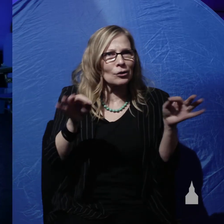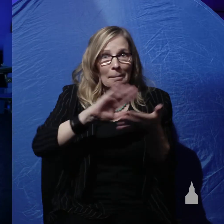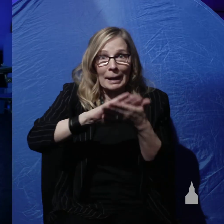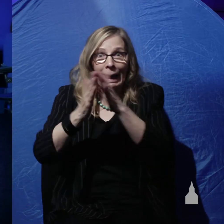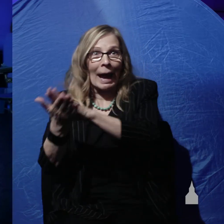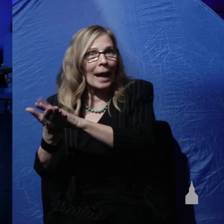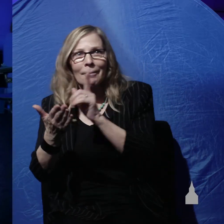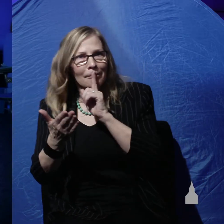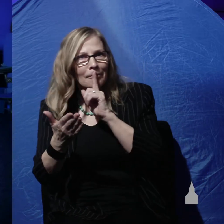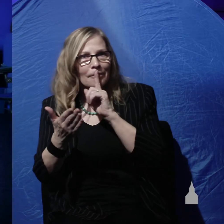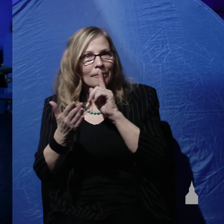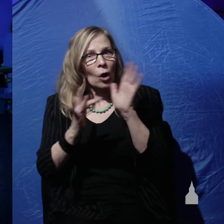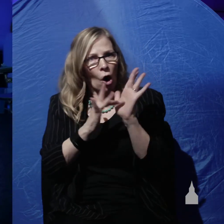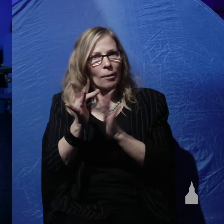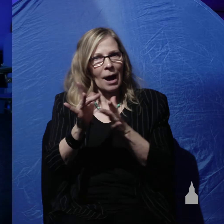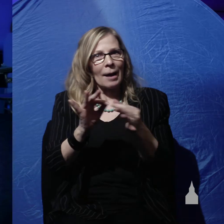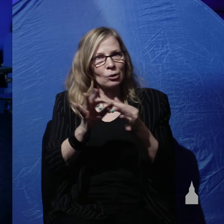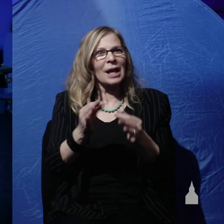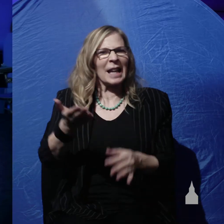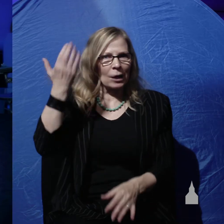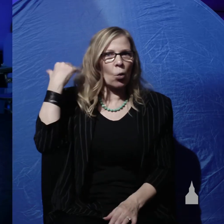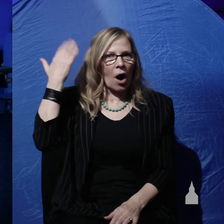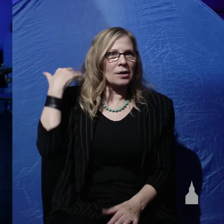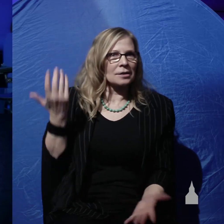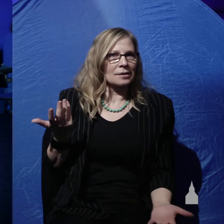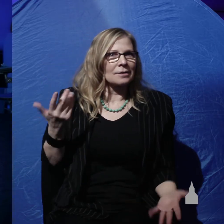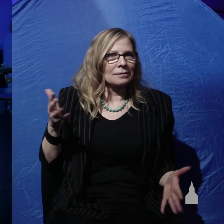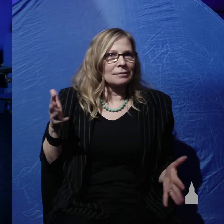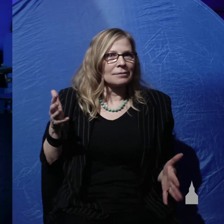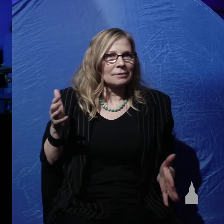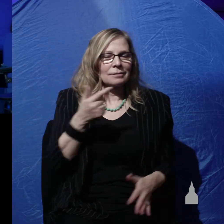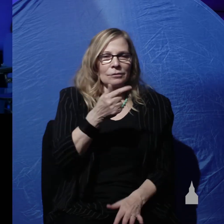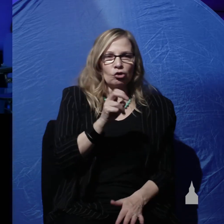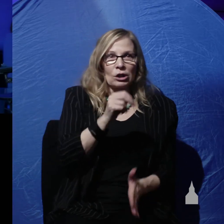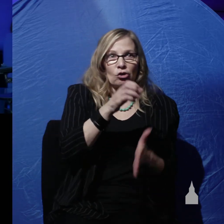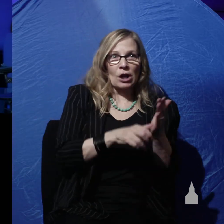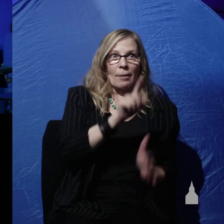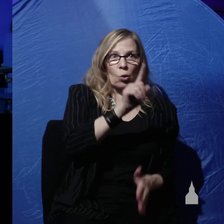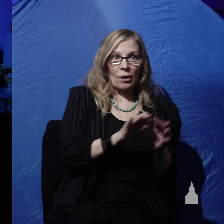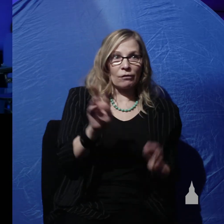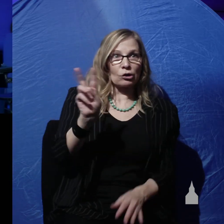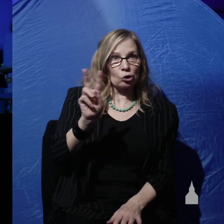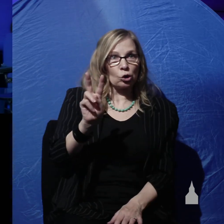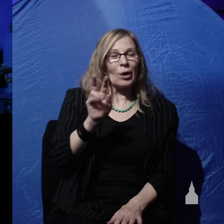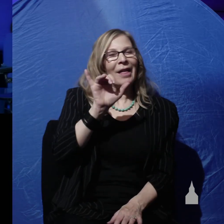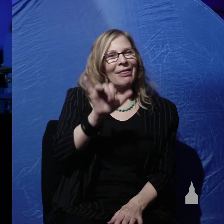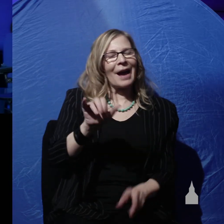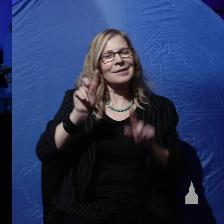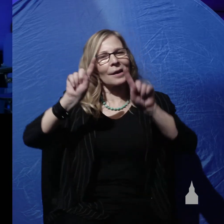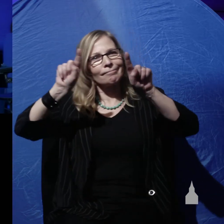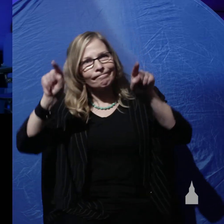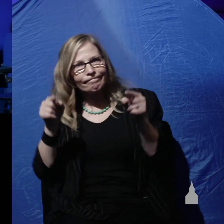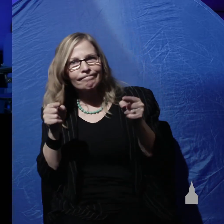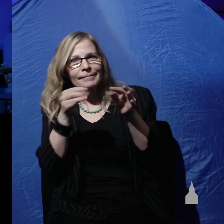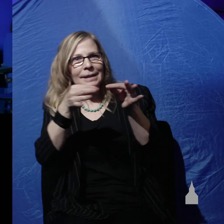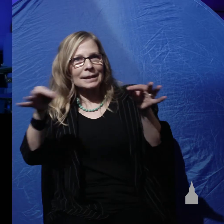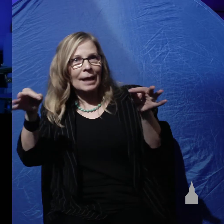Bibles say it was. And so Genesis one verse two is a parenthetical statement. It's describing the